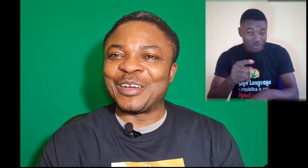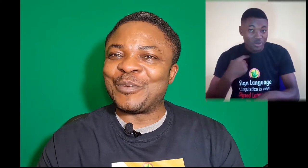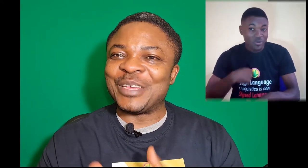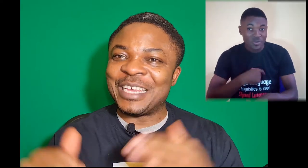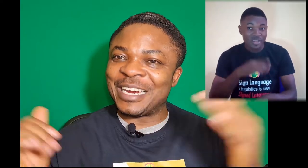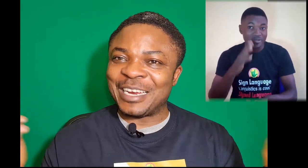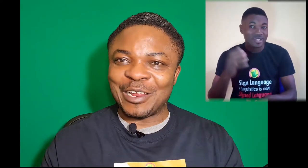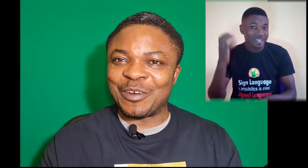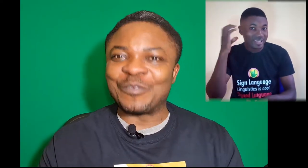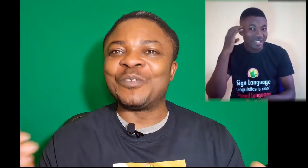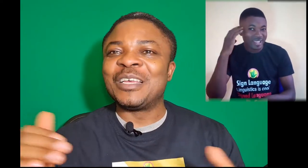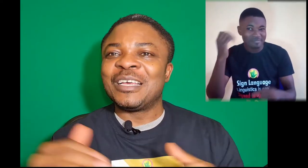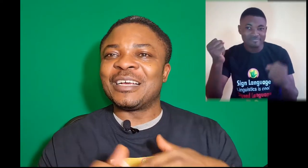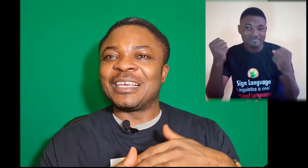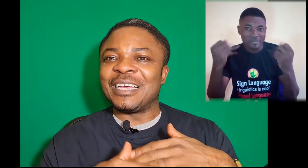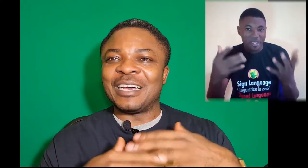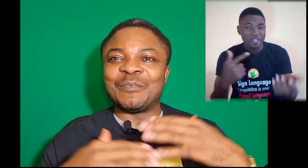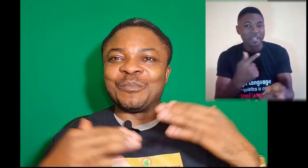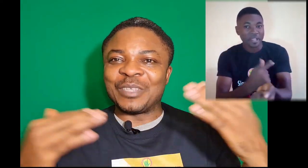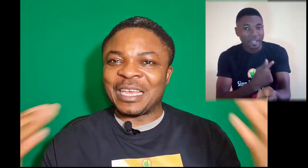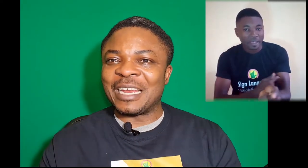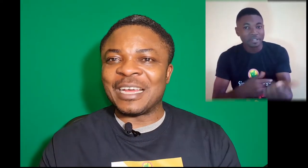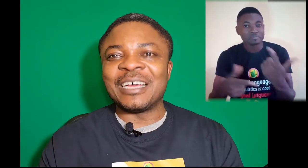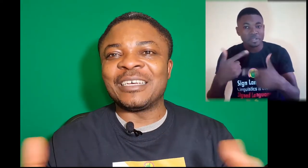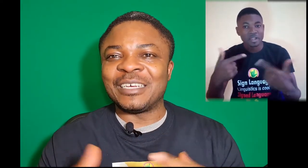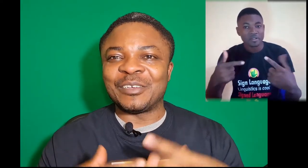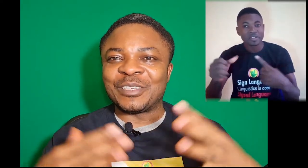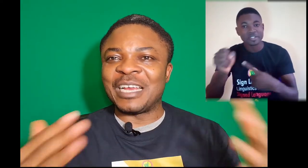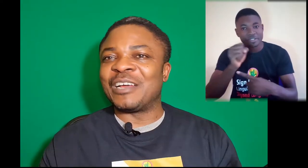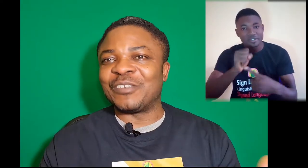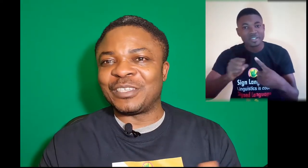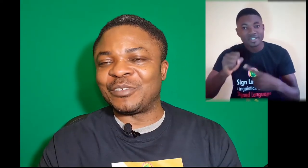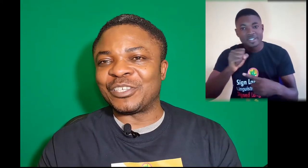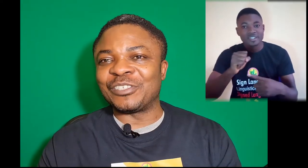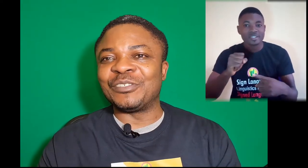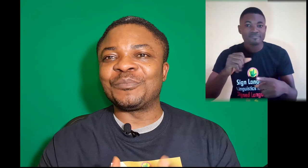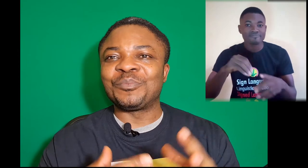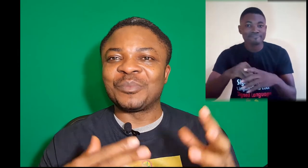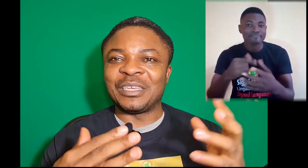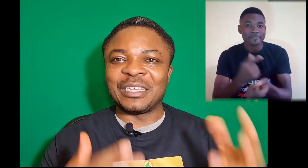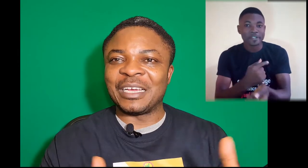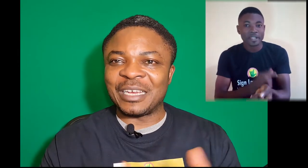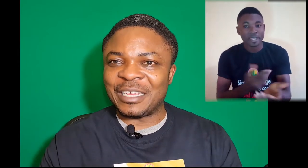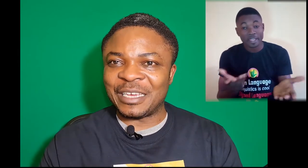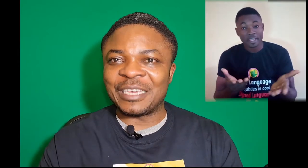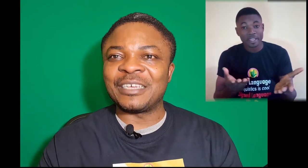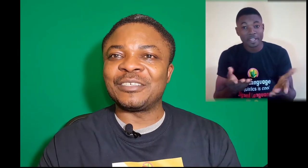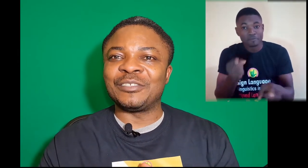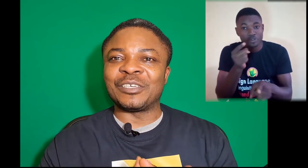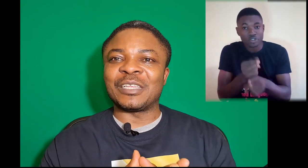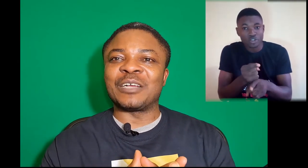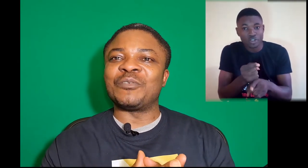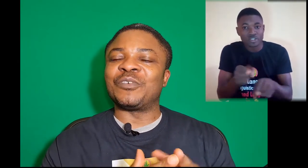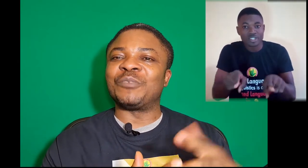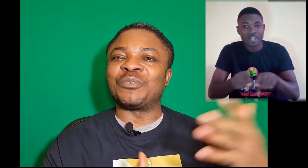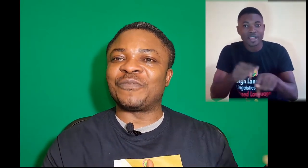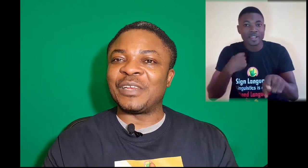going to be hearing a lot of Ghana sign language situation in Ghana here, just like we've heard briefly